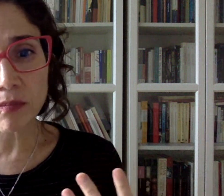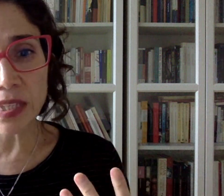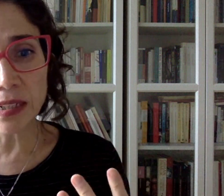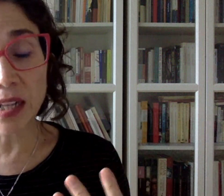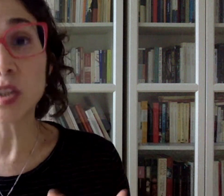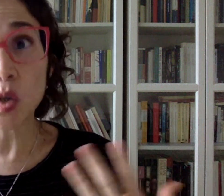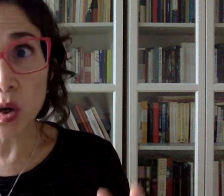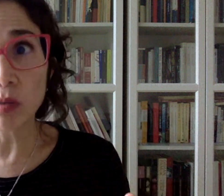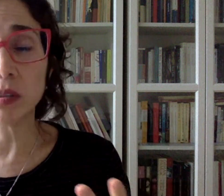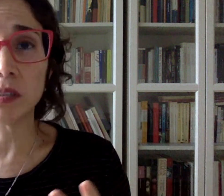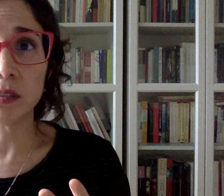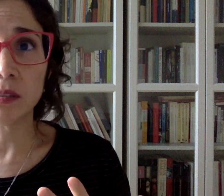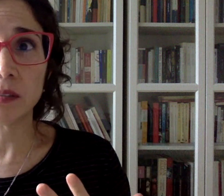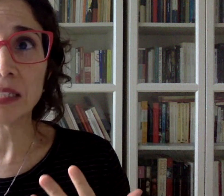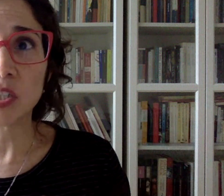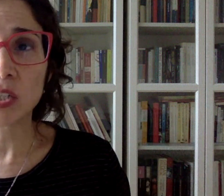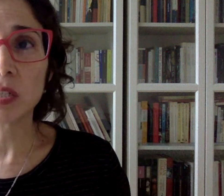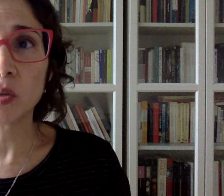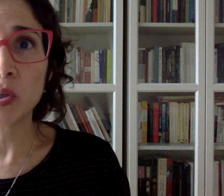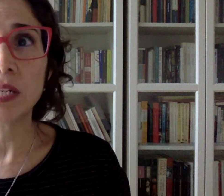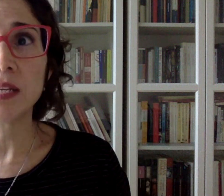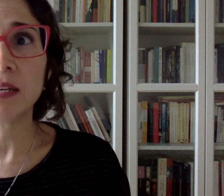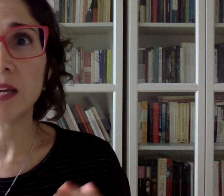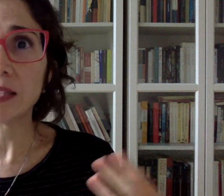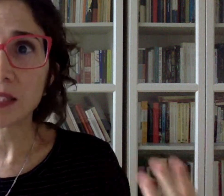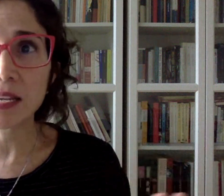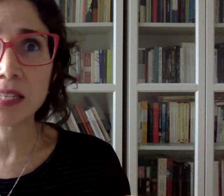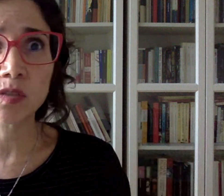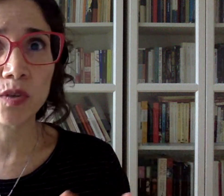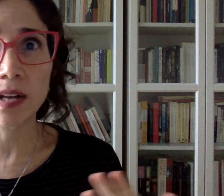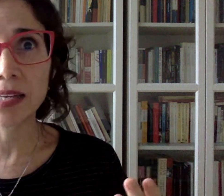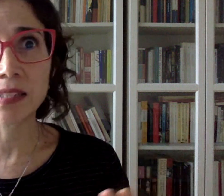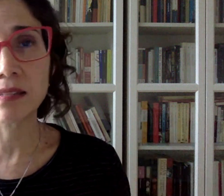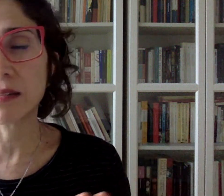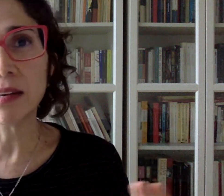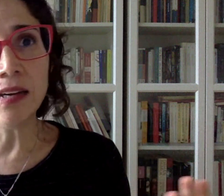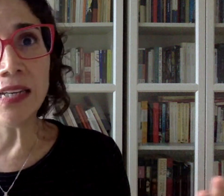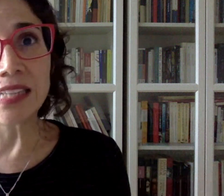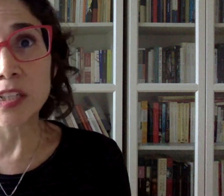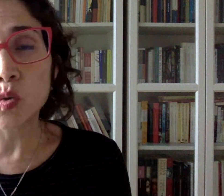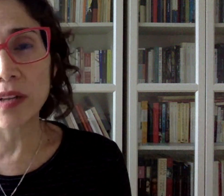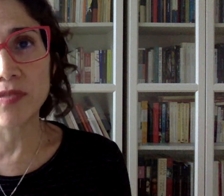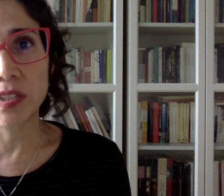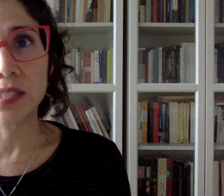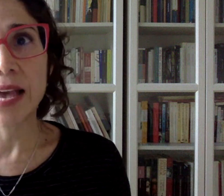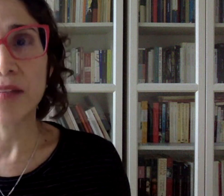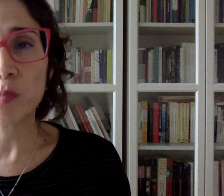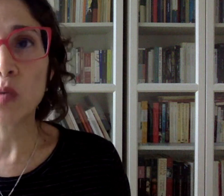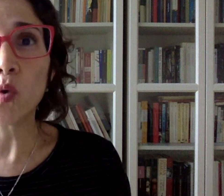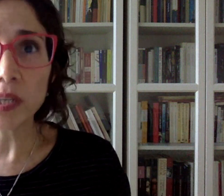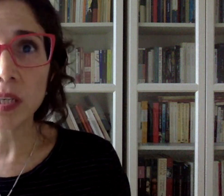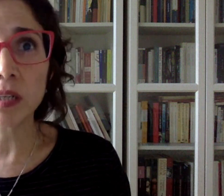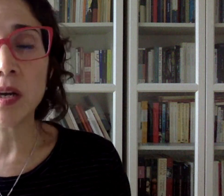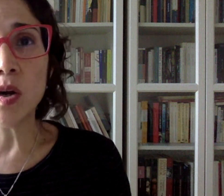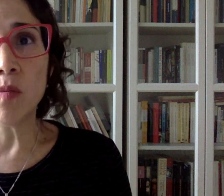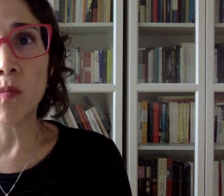although the international community and the states for the last 10, 12 years have